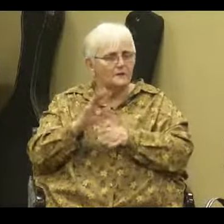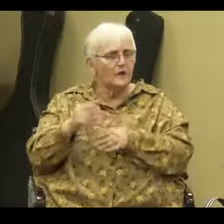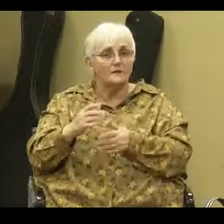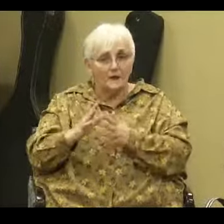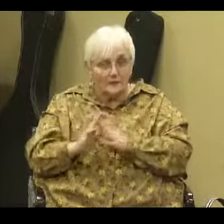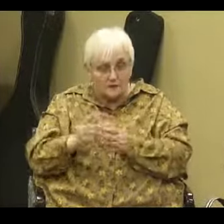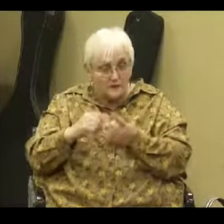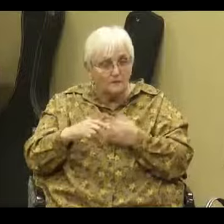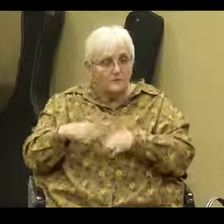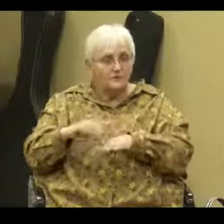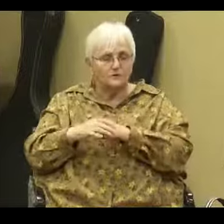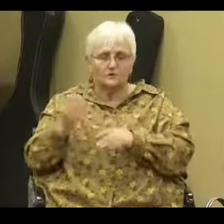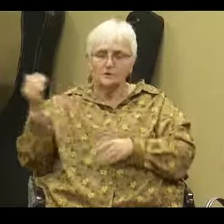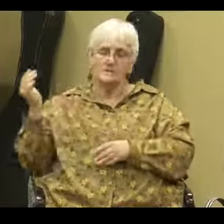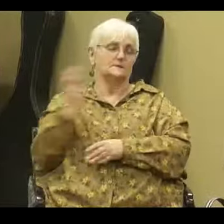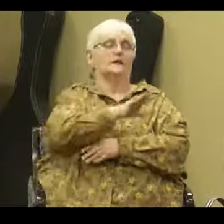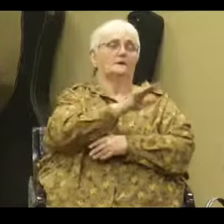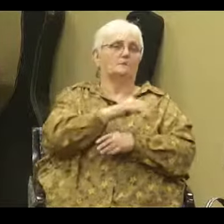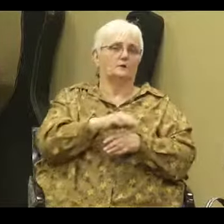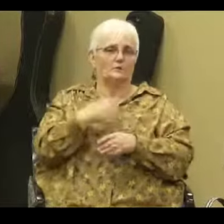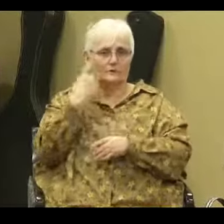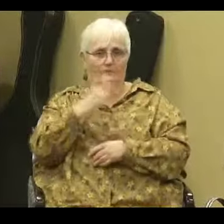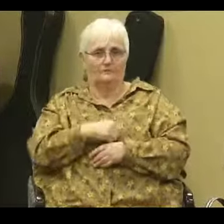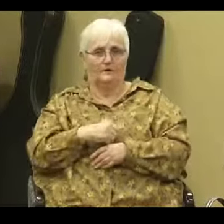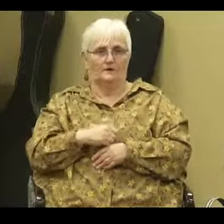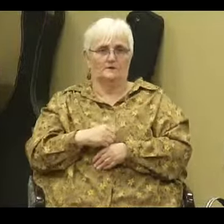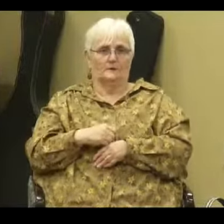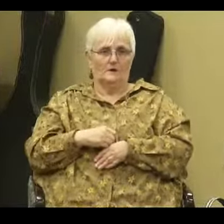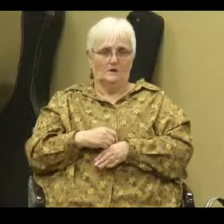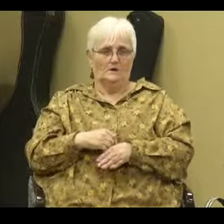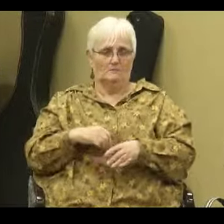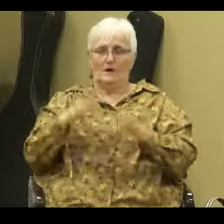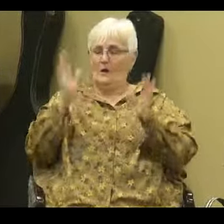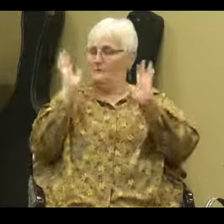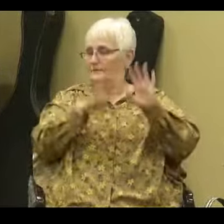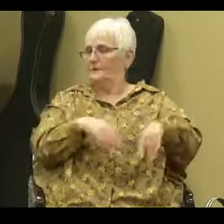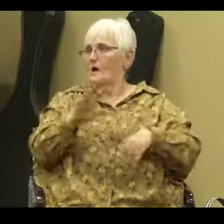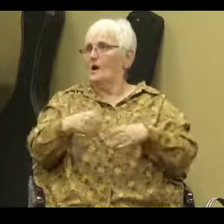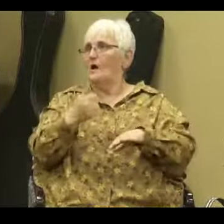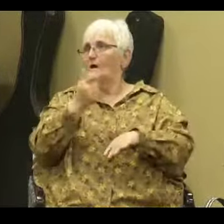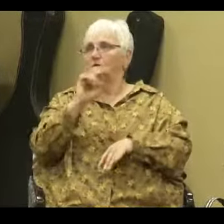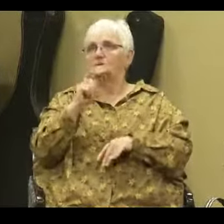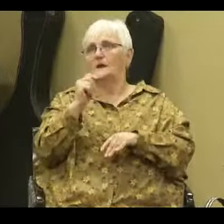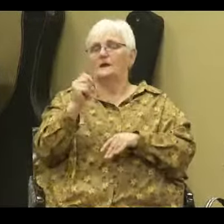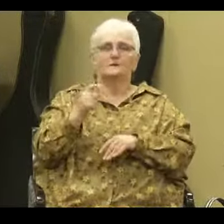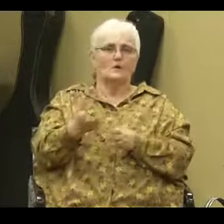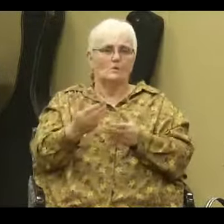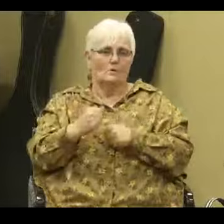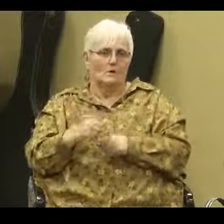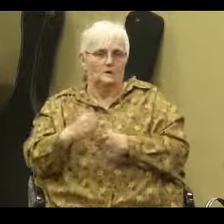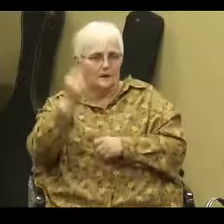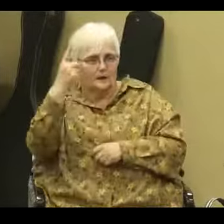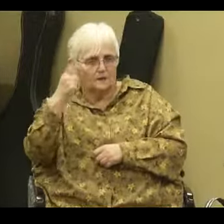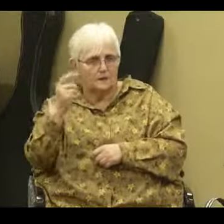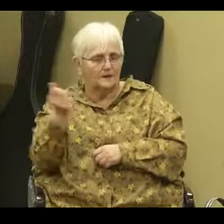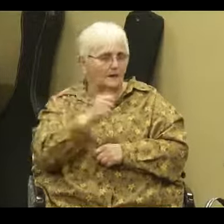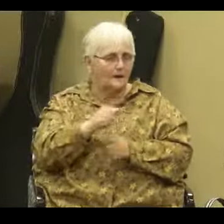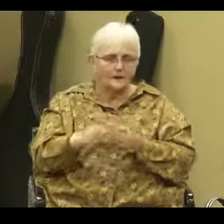you to church, slam, you know, oh, I'm all set. You know, there's no desire to understand anything about God in that